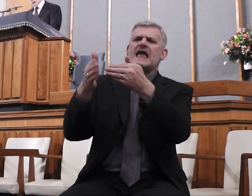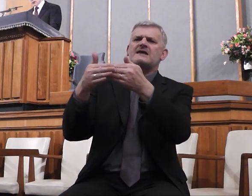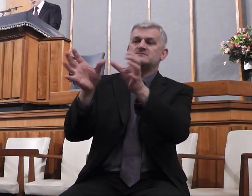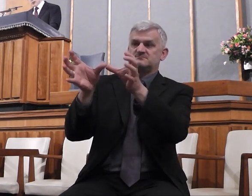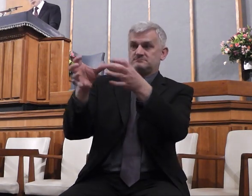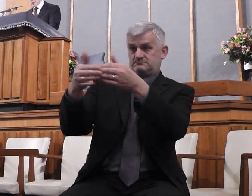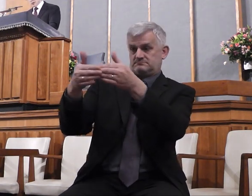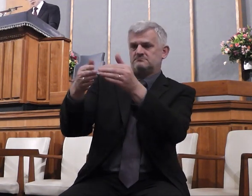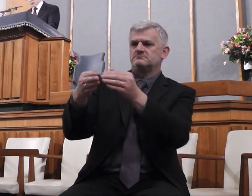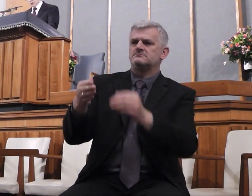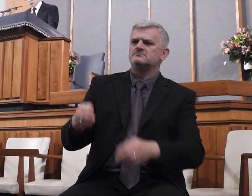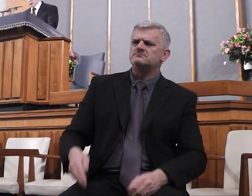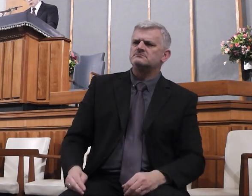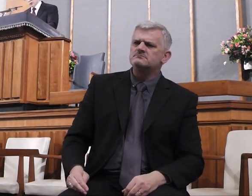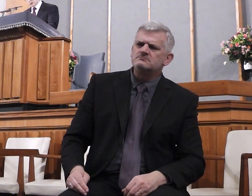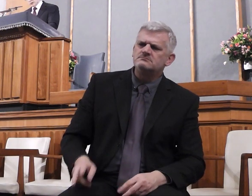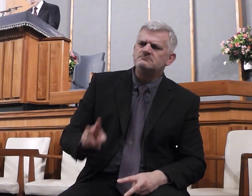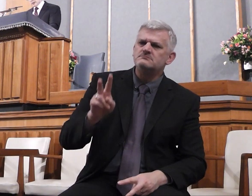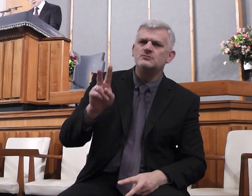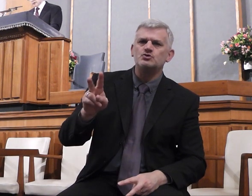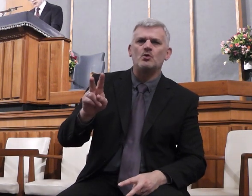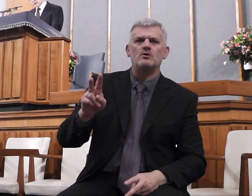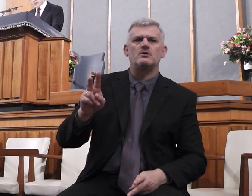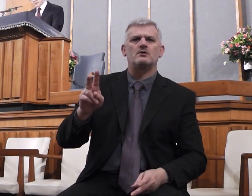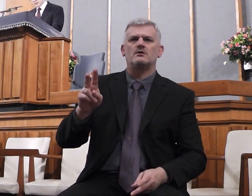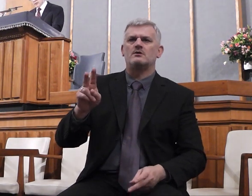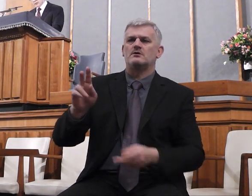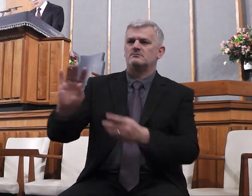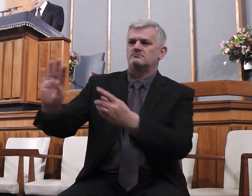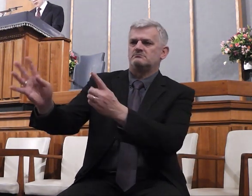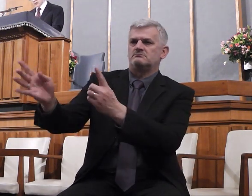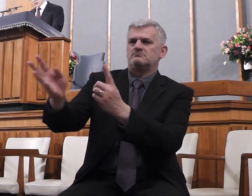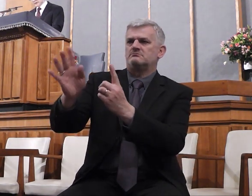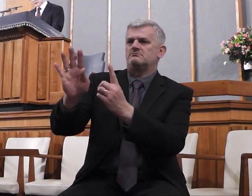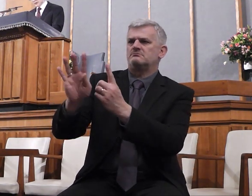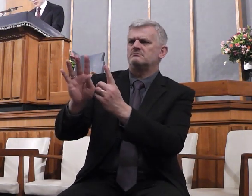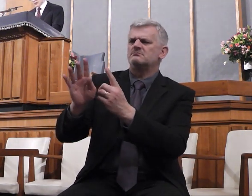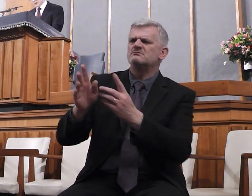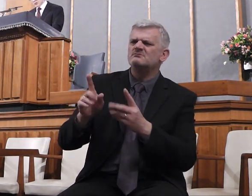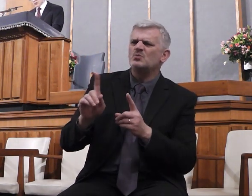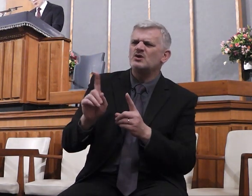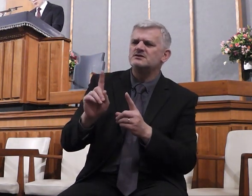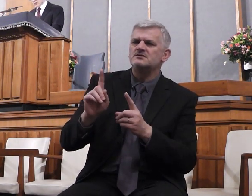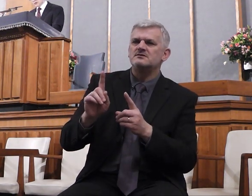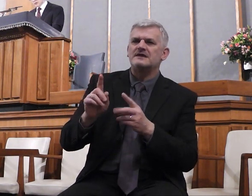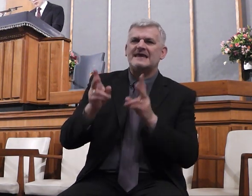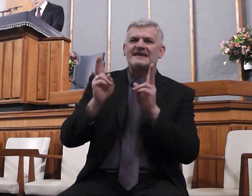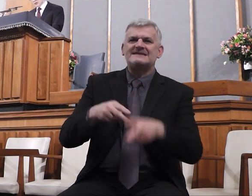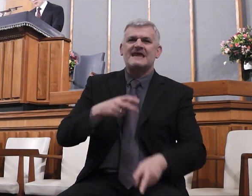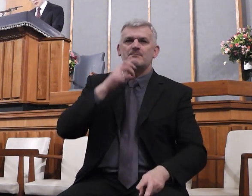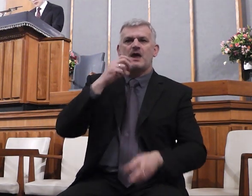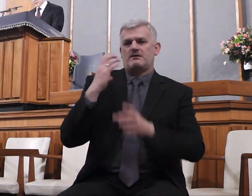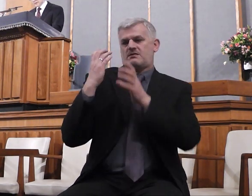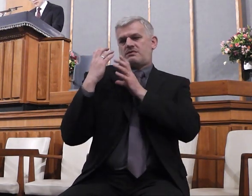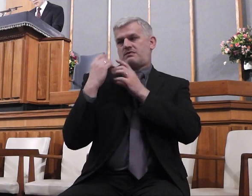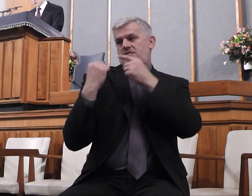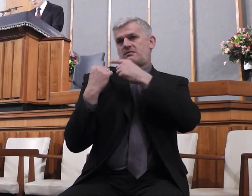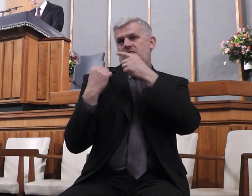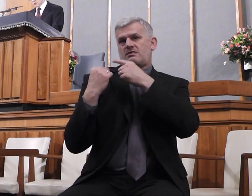city, behold, there was a dead man carried out, the only son of his mother, and she